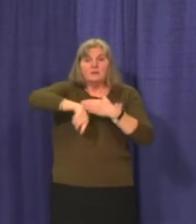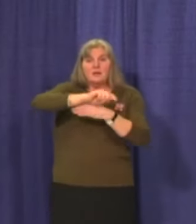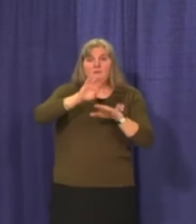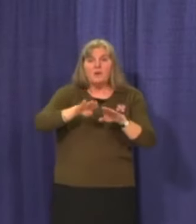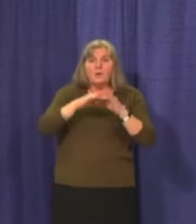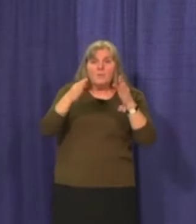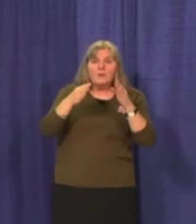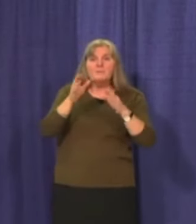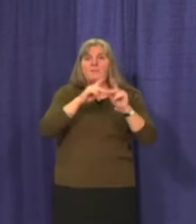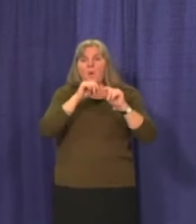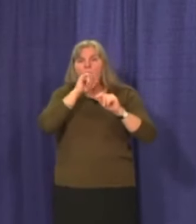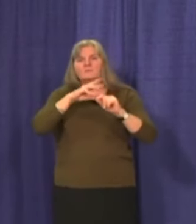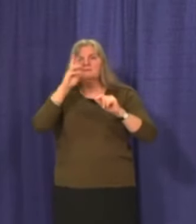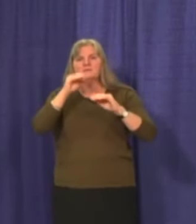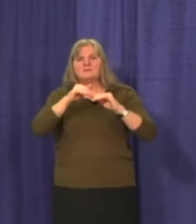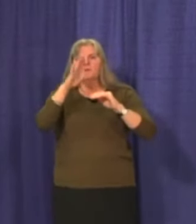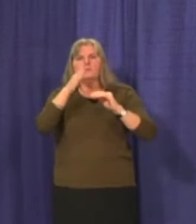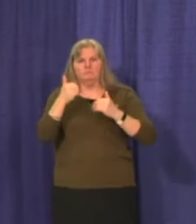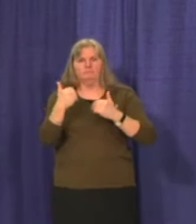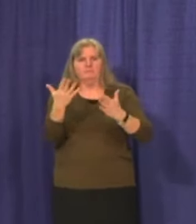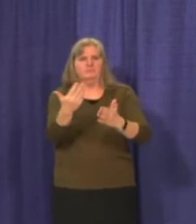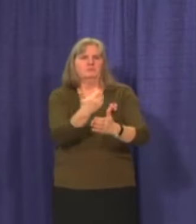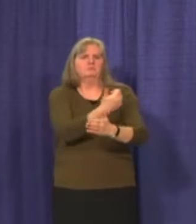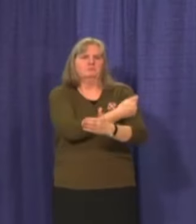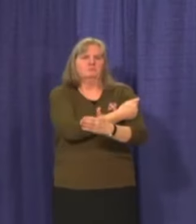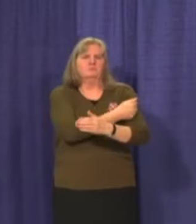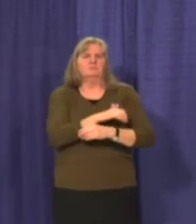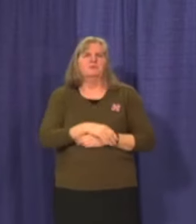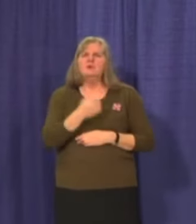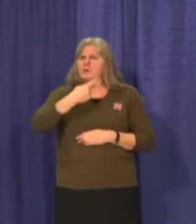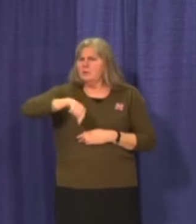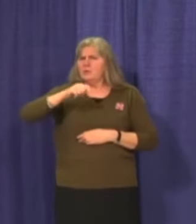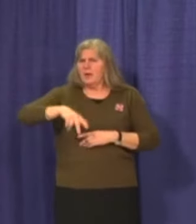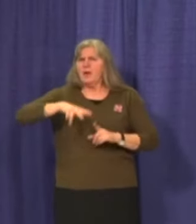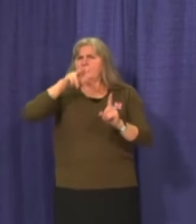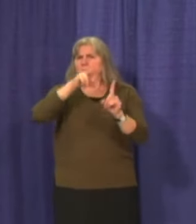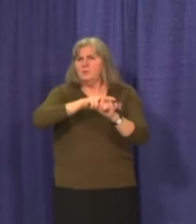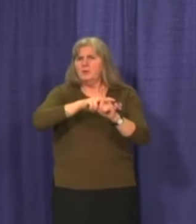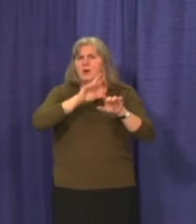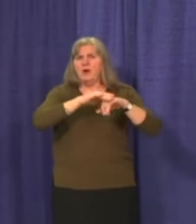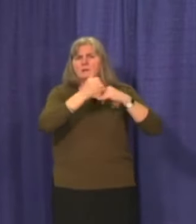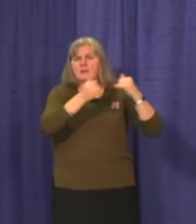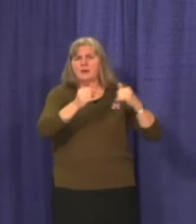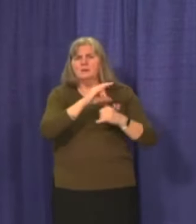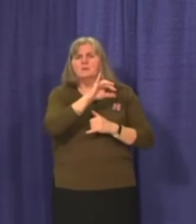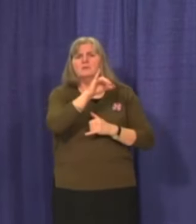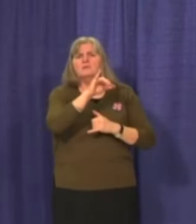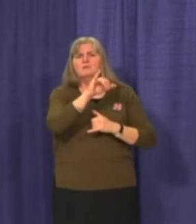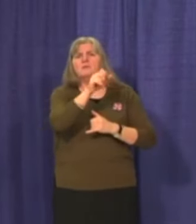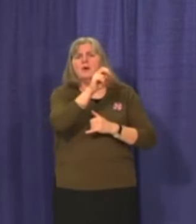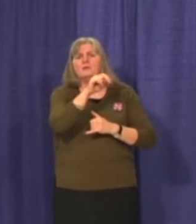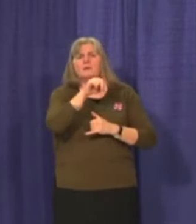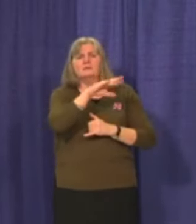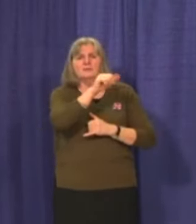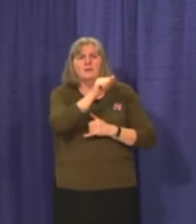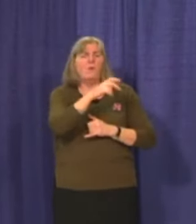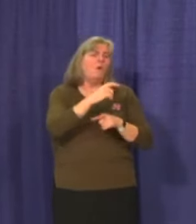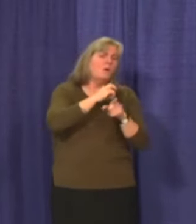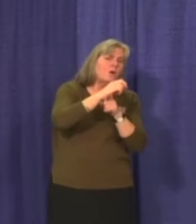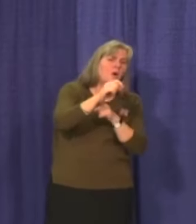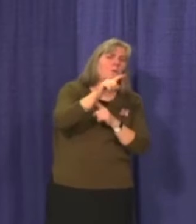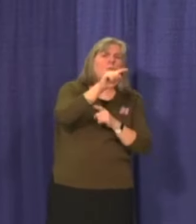open to those over 60. You can book your appointment online at yukon.ca or by calling